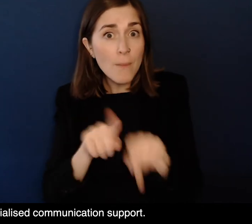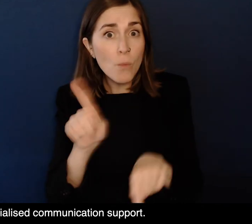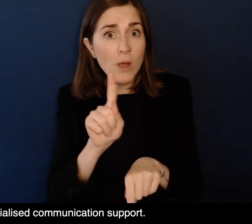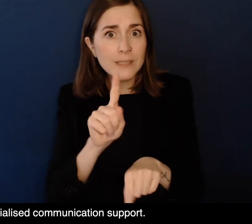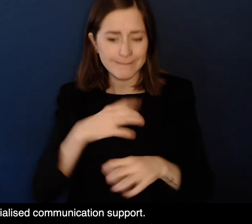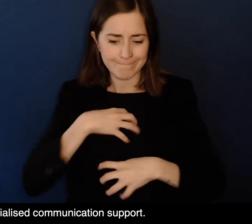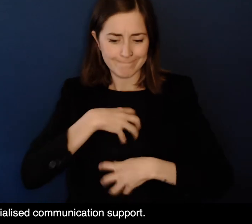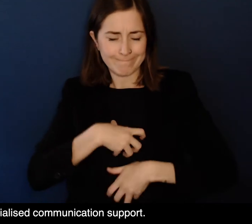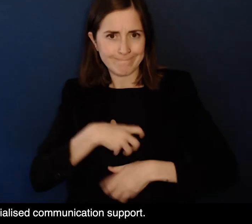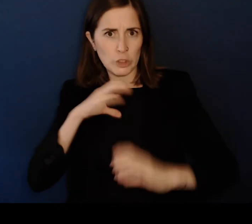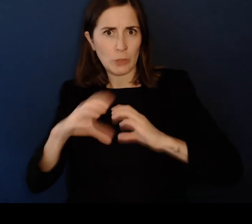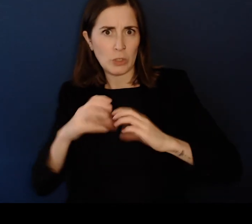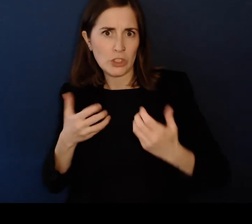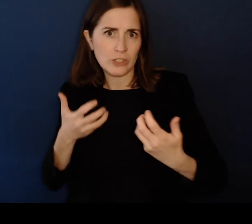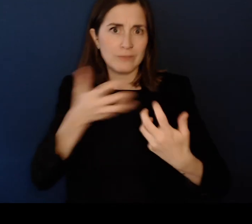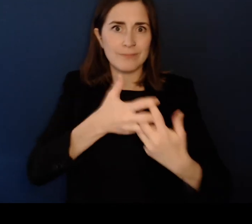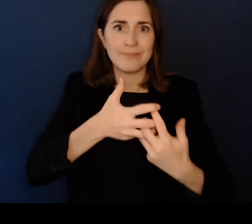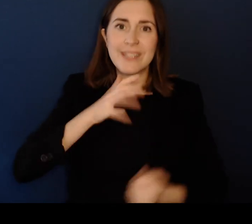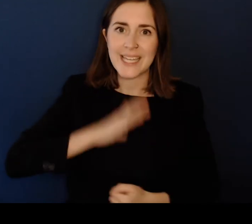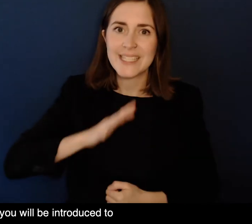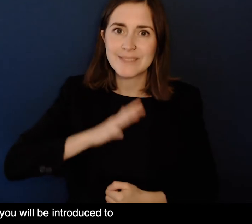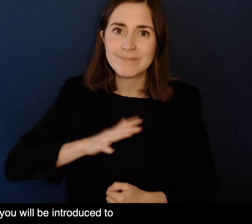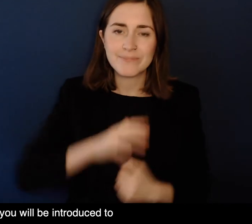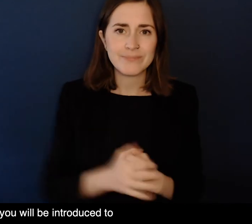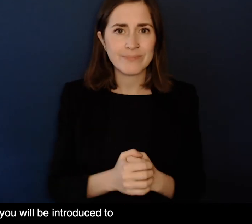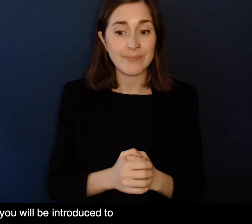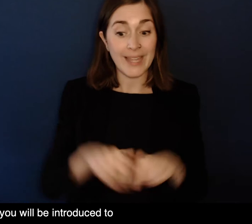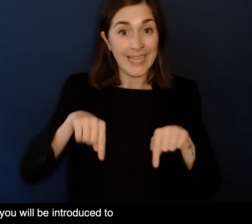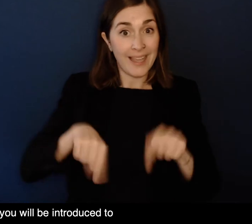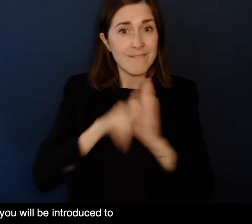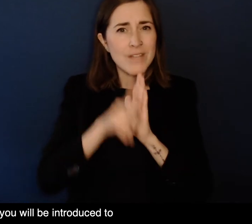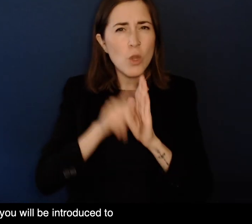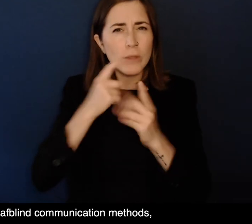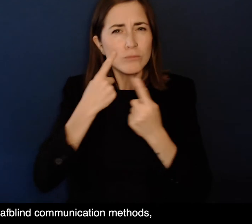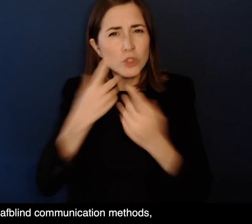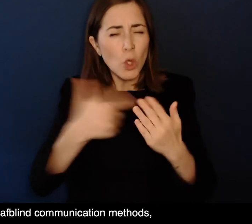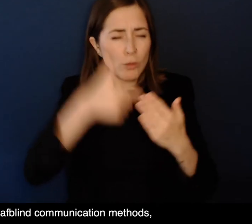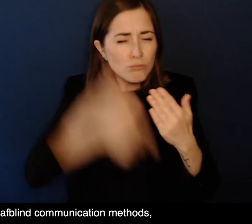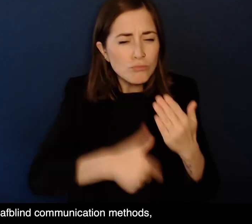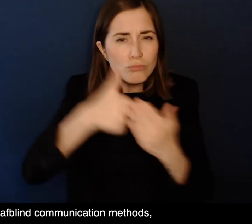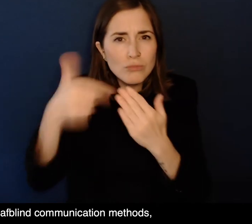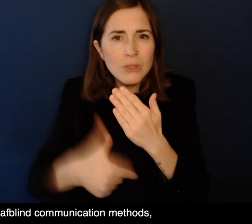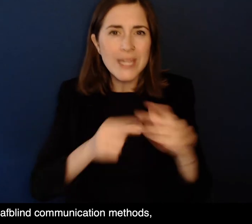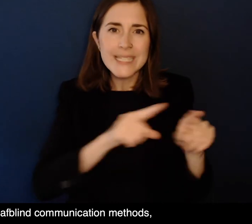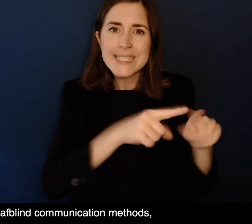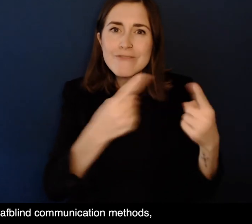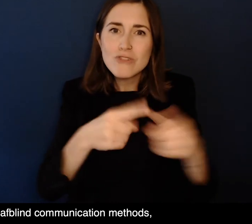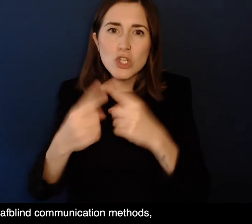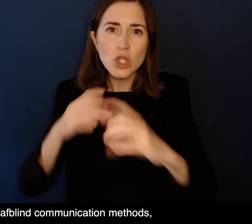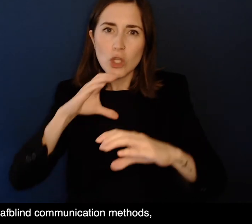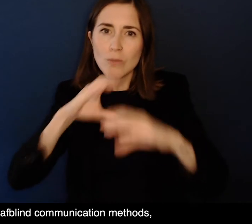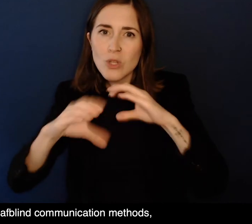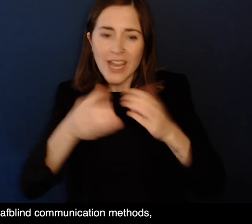specialised communication support. In this video, you will be introduced to the most common Deaf-Blind communication